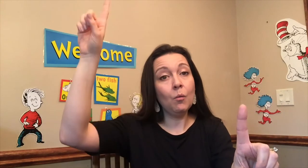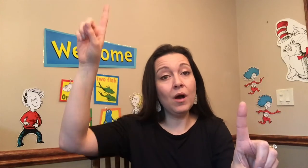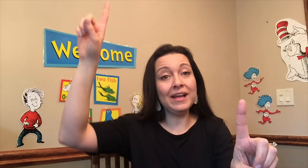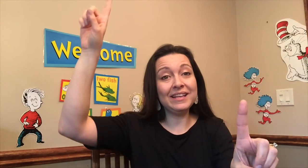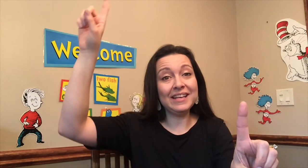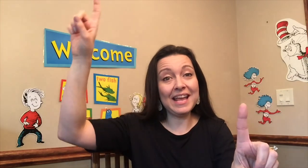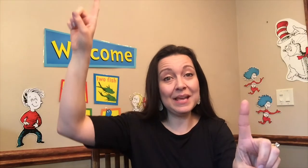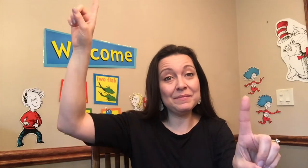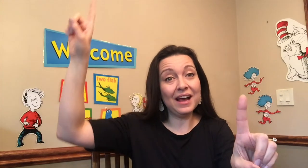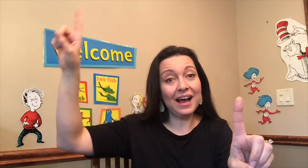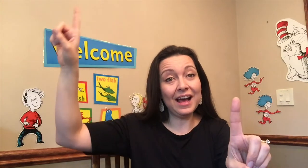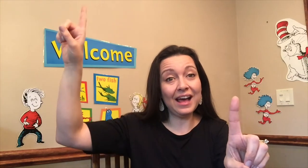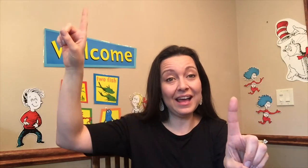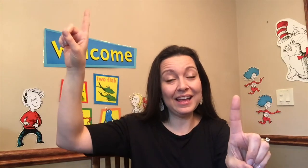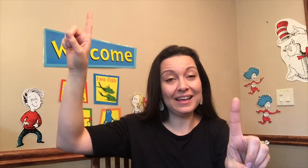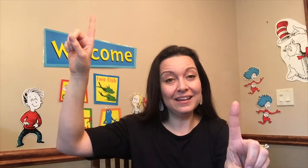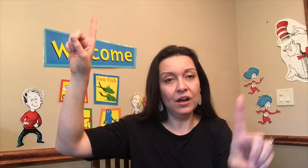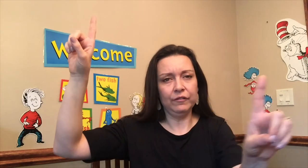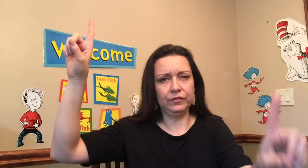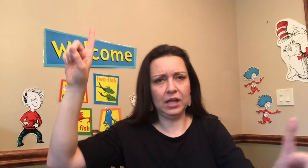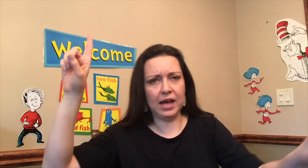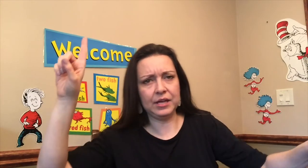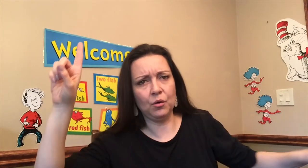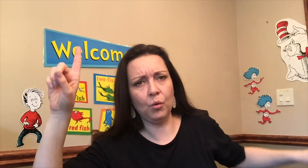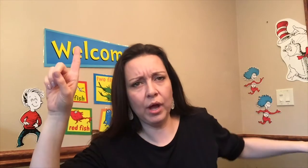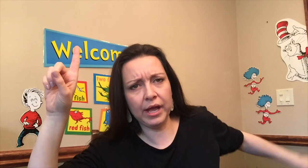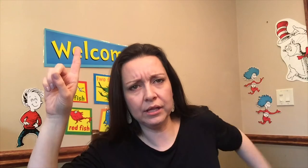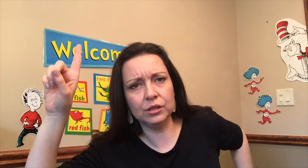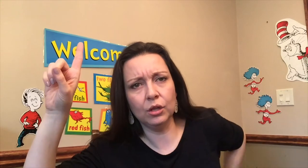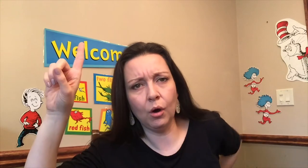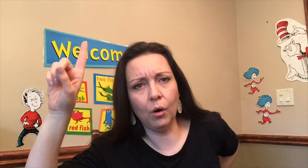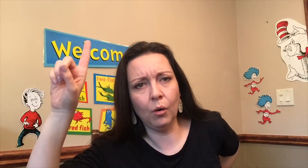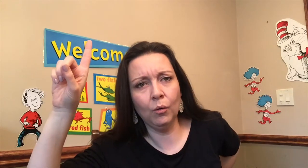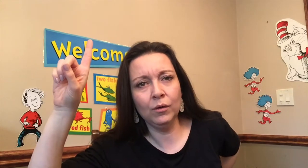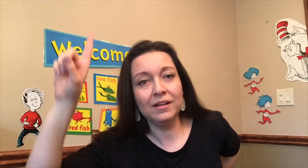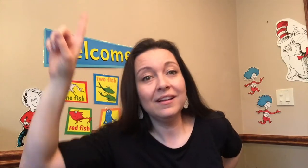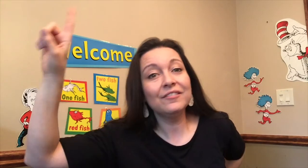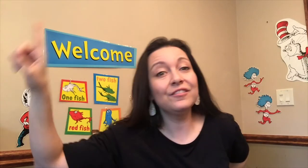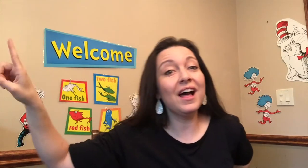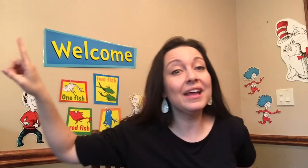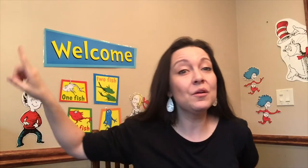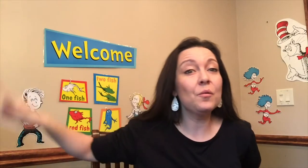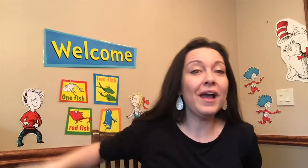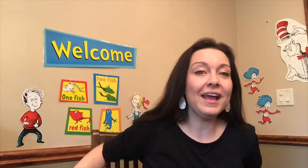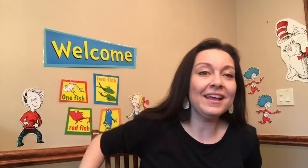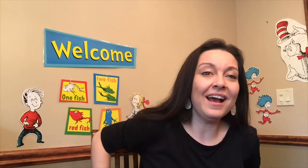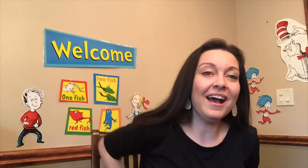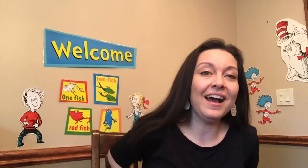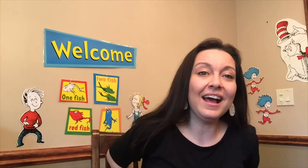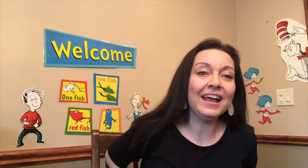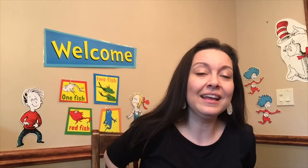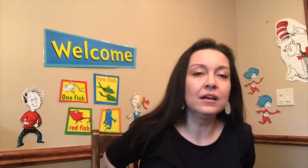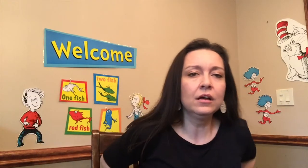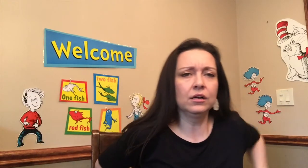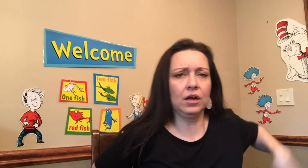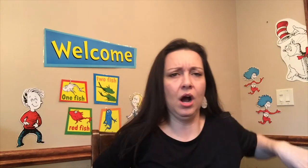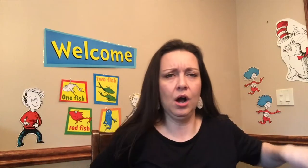one named high fly away low fly away high come